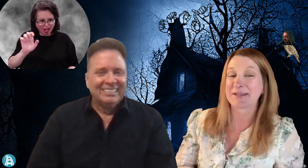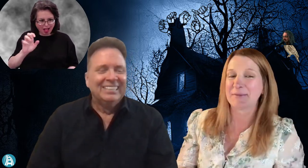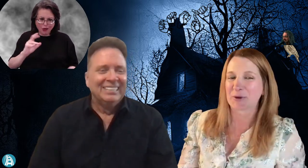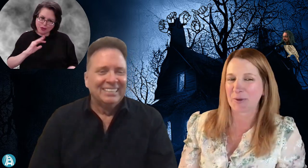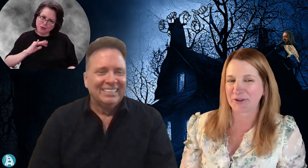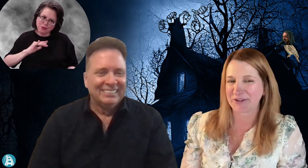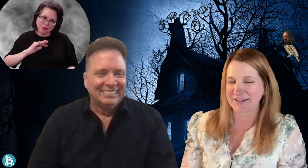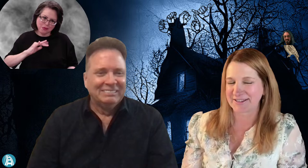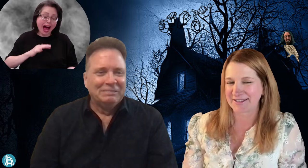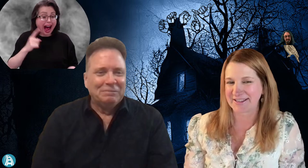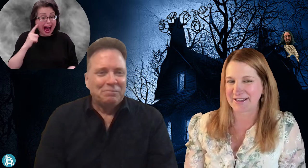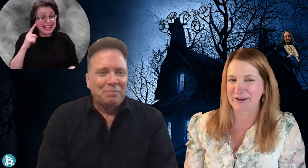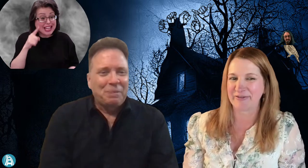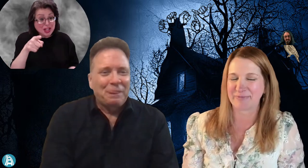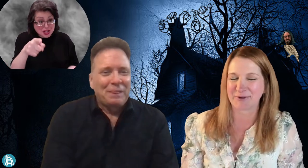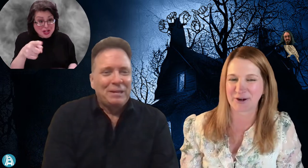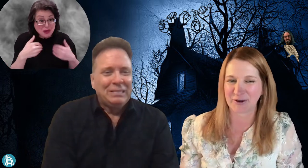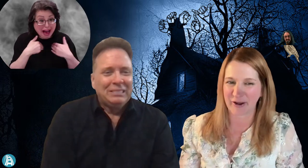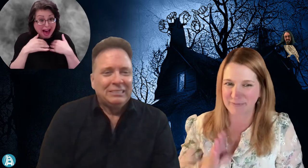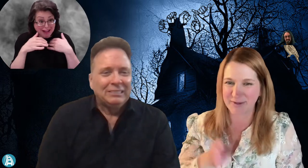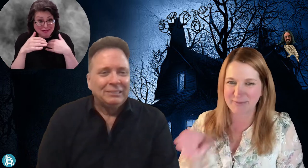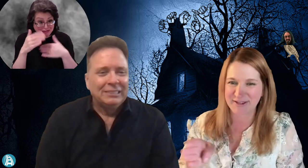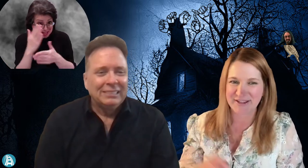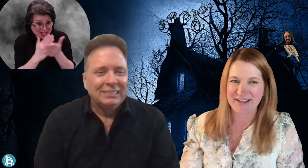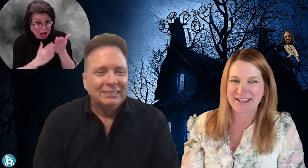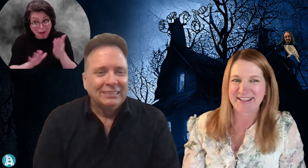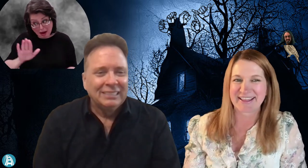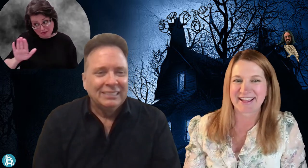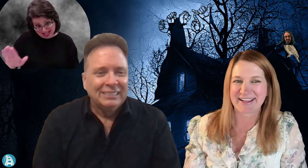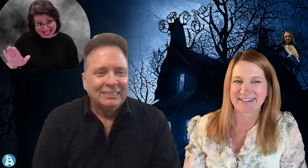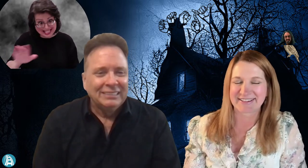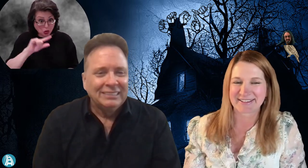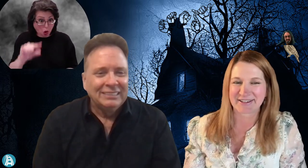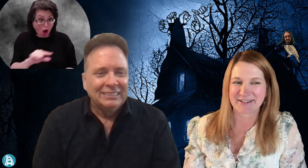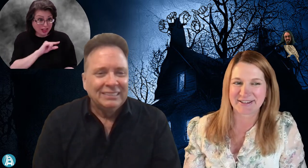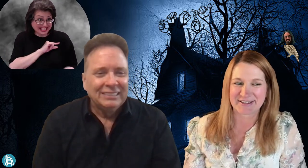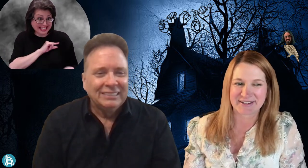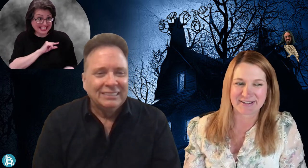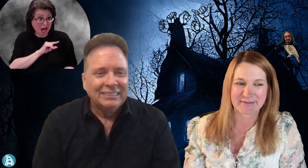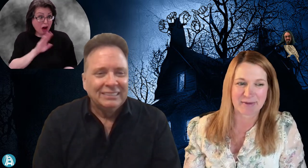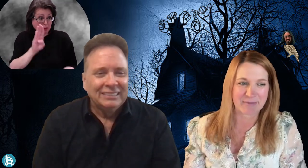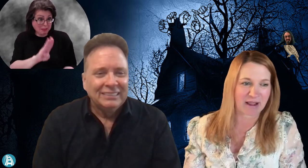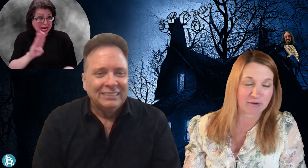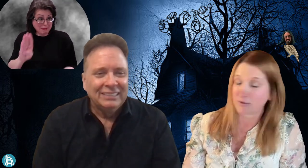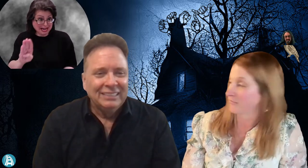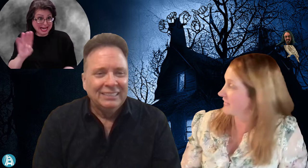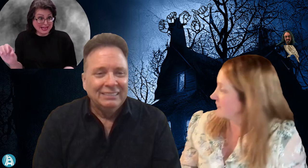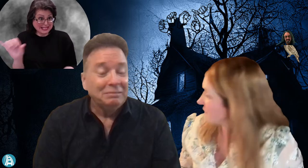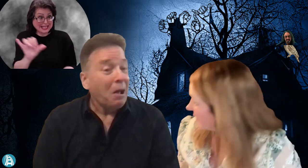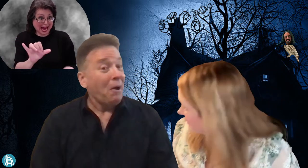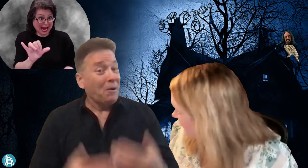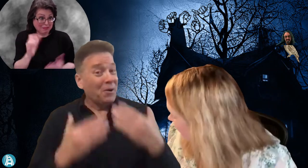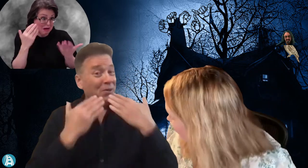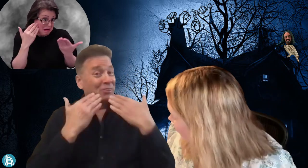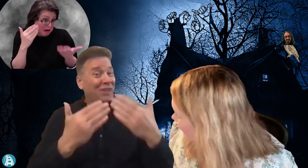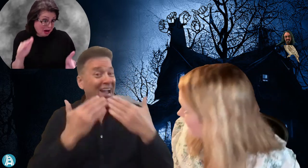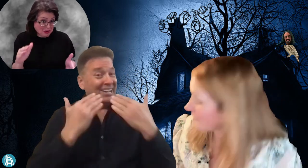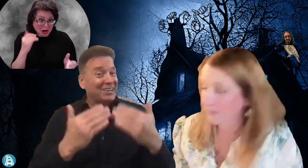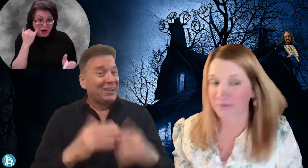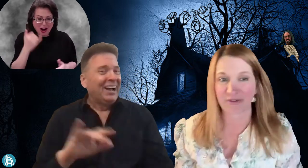similar qualities, I think, of Bernard, of Bibi, that maybe, I don't know if anyone's watching, who knows.